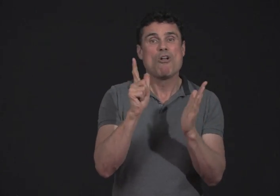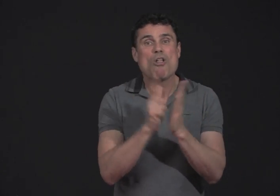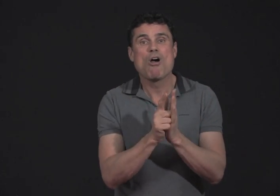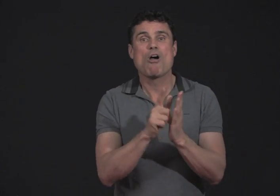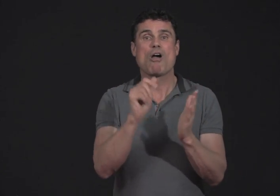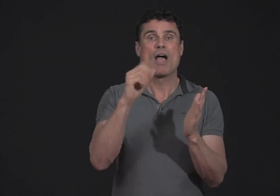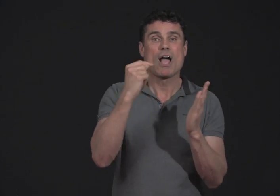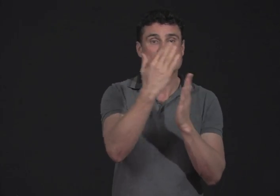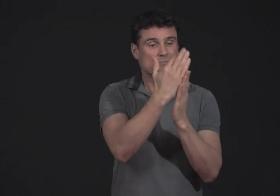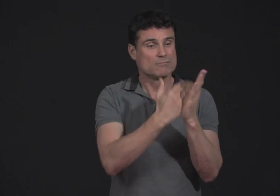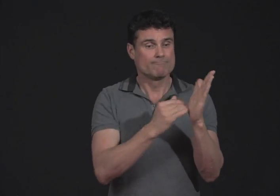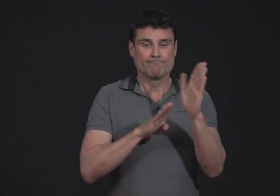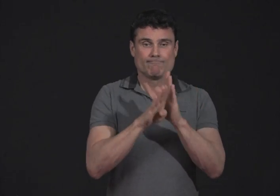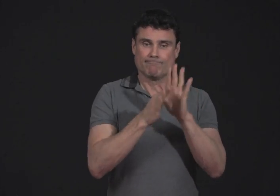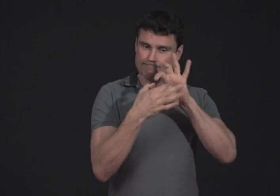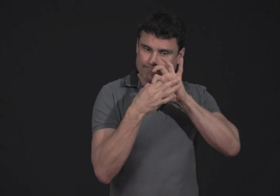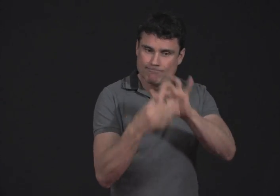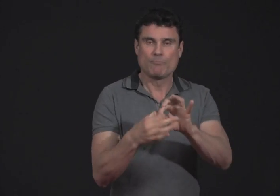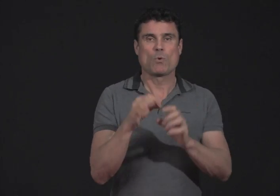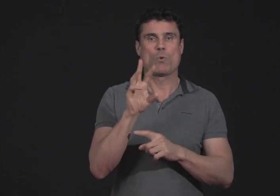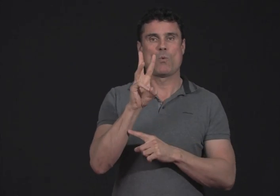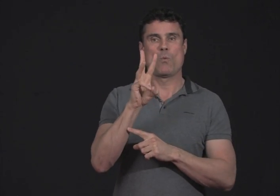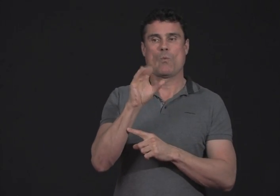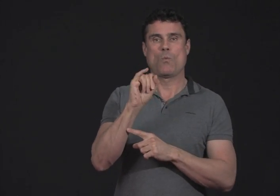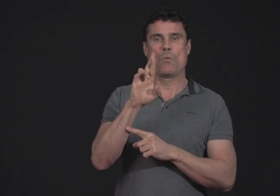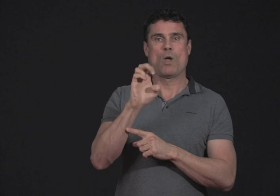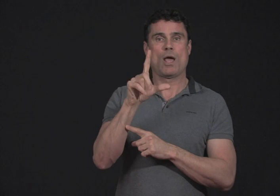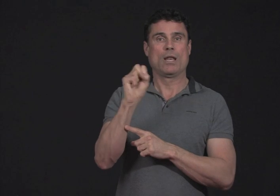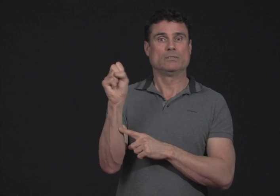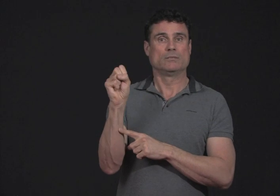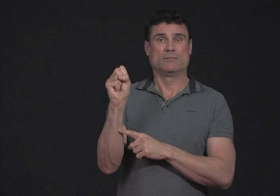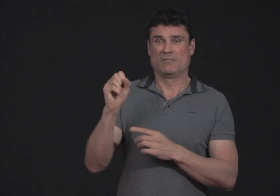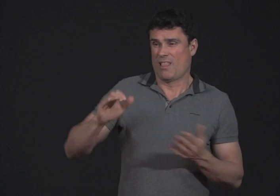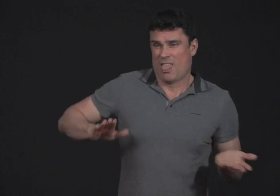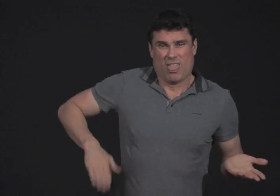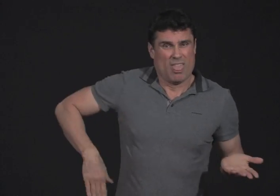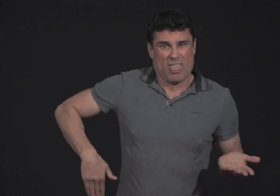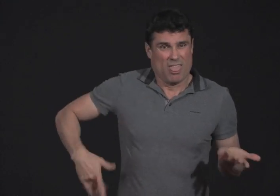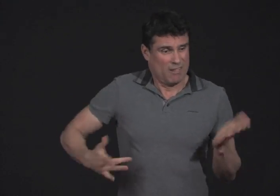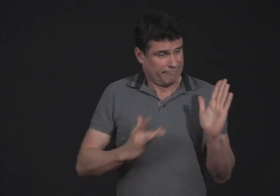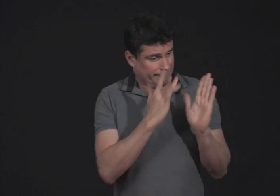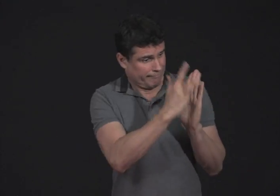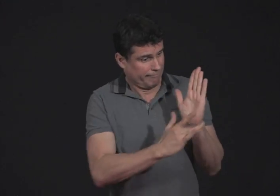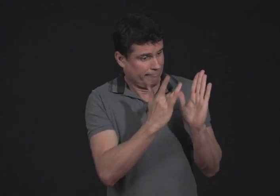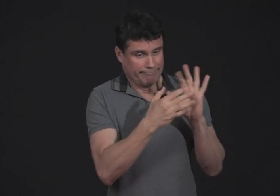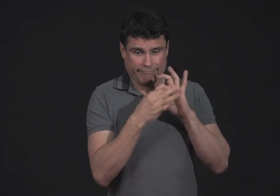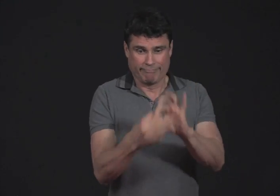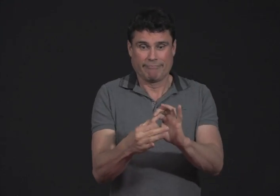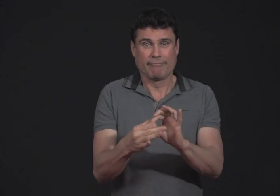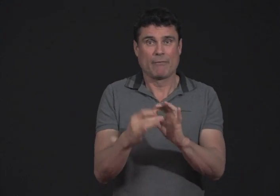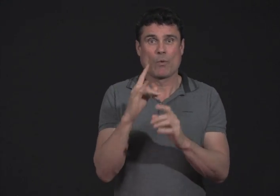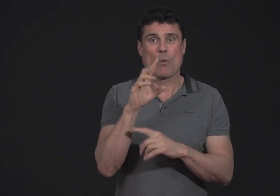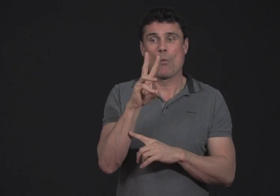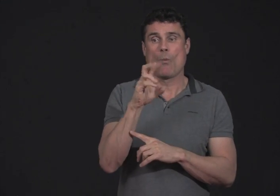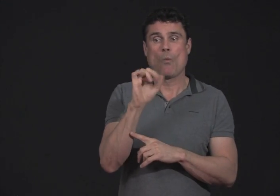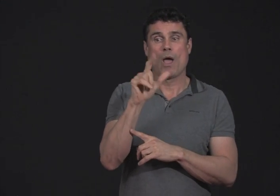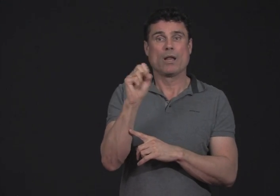legal developed for the Wireless Act. There's nothing that correlates with mobile phones, with